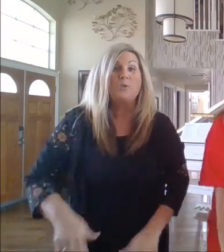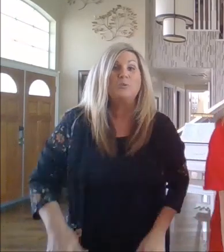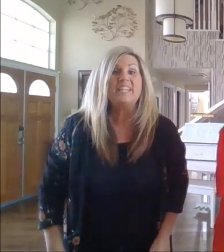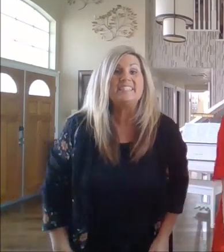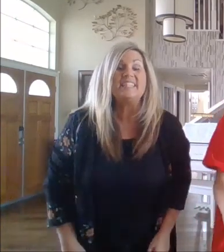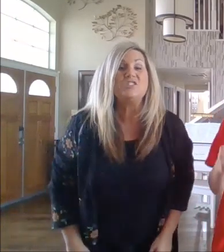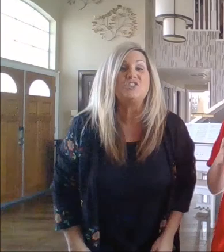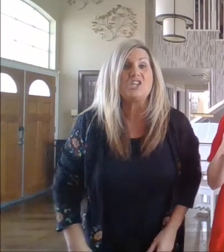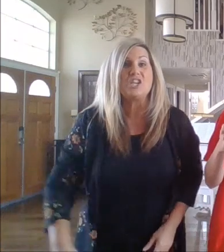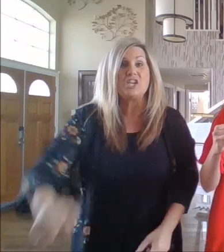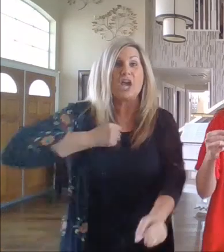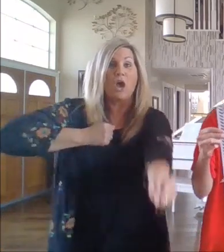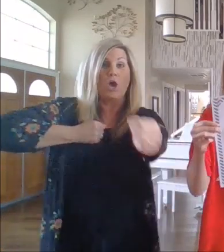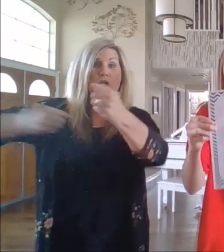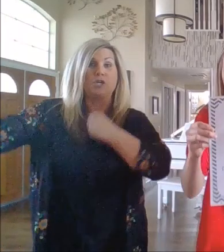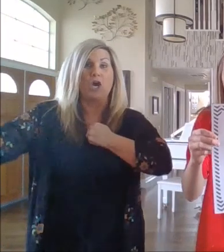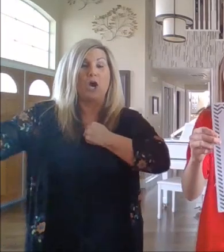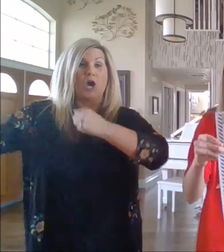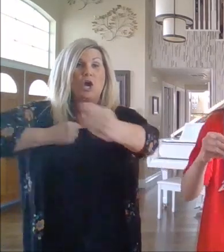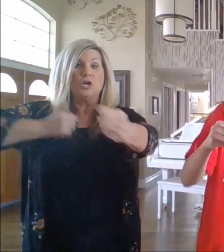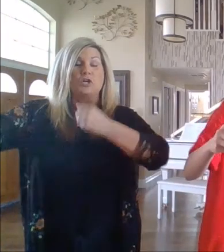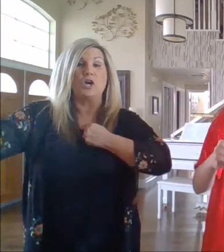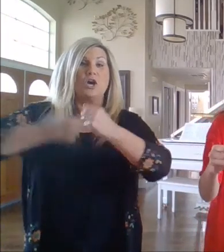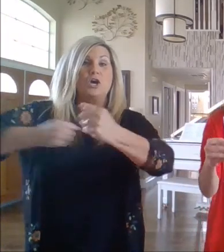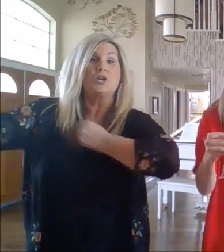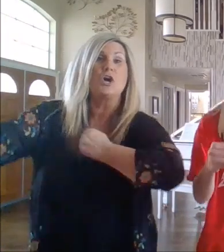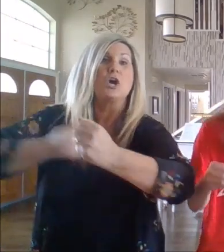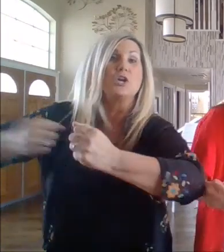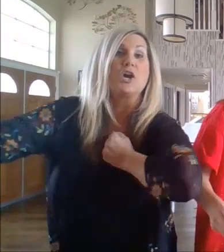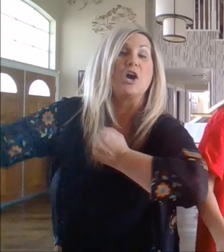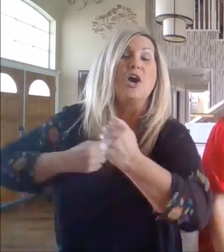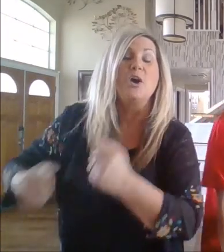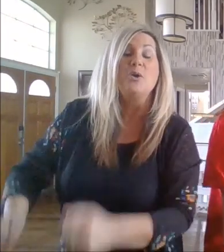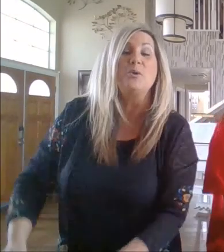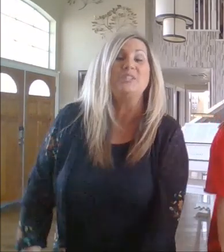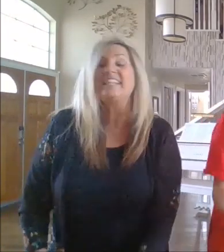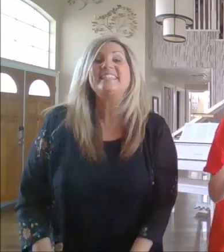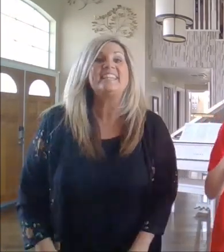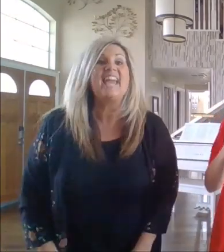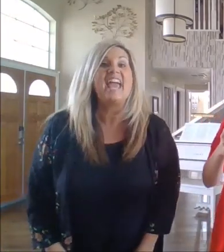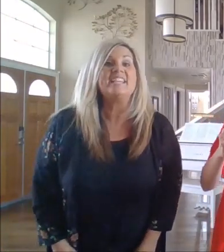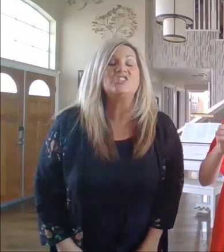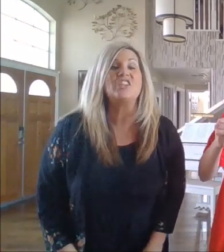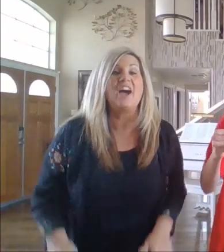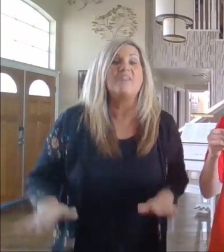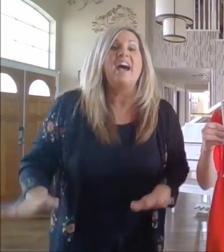Who let the G out? K, k, k, k. Who let the H out?